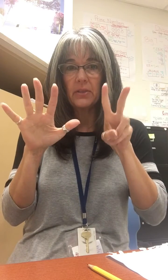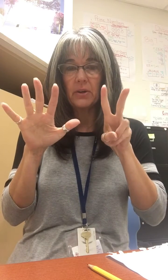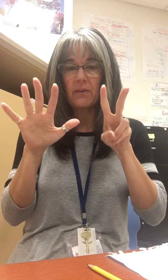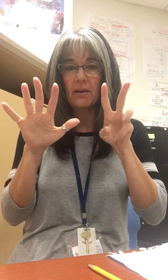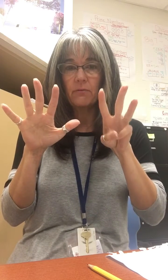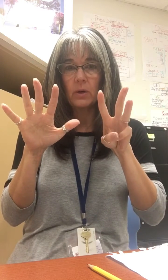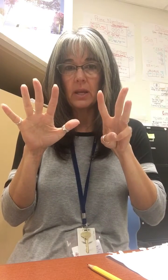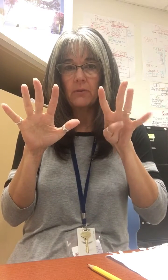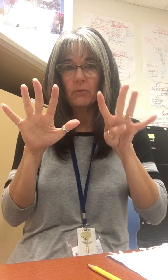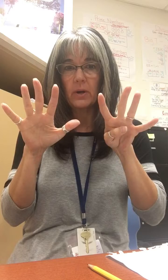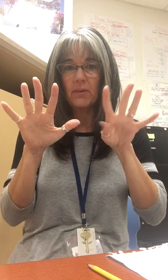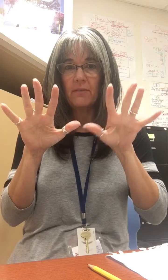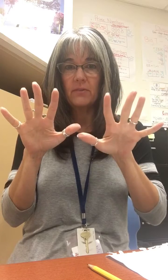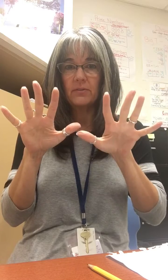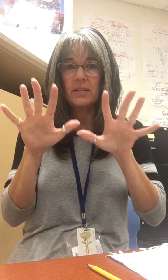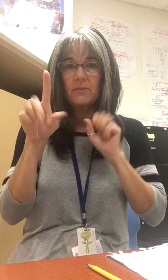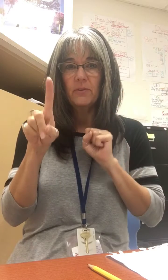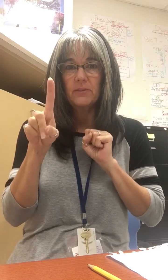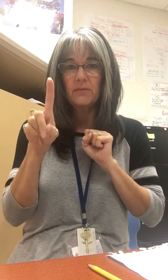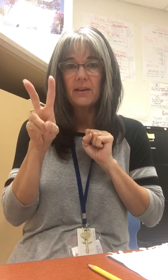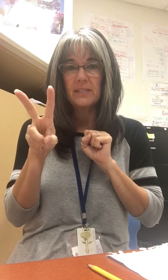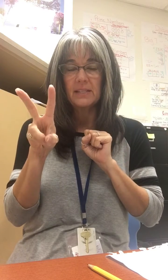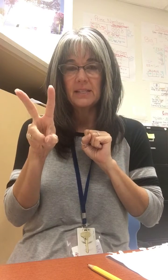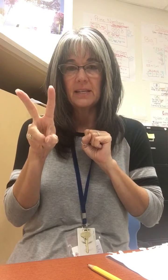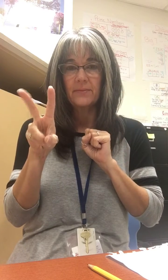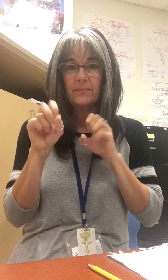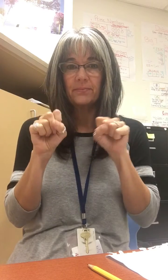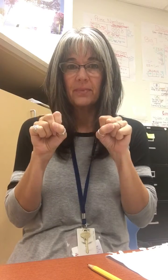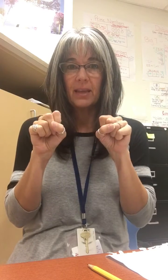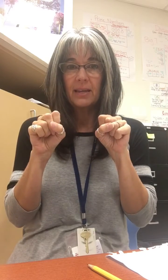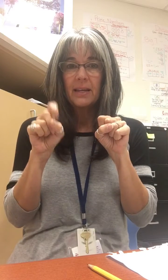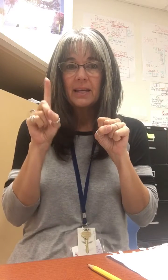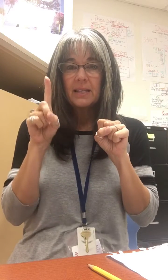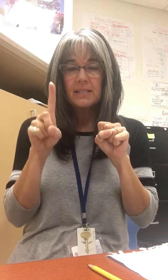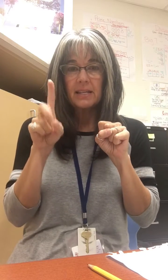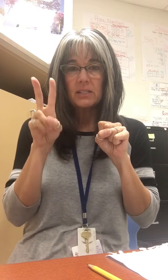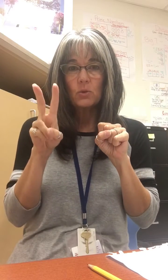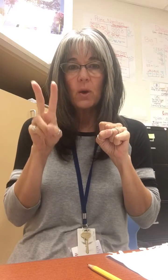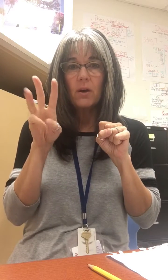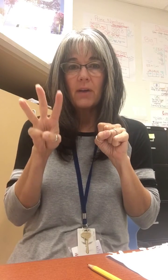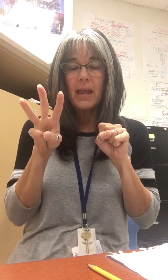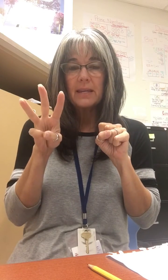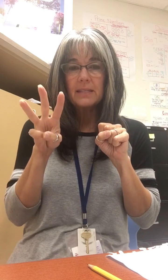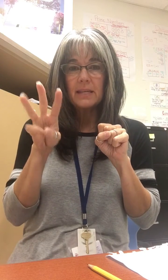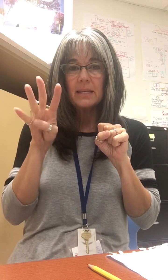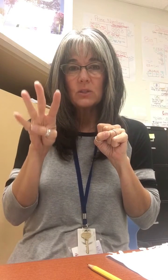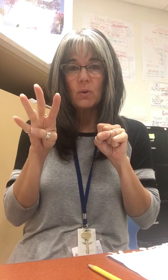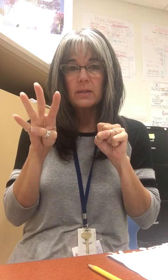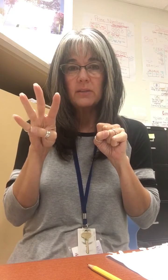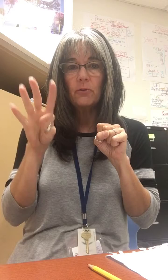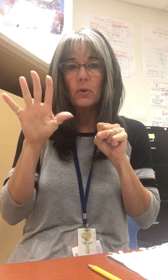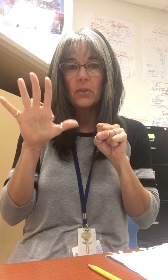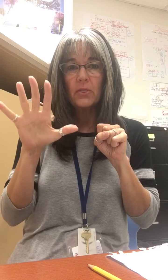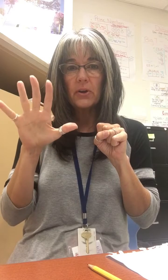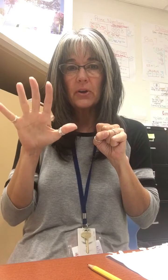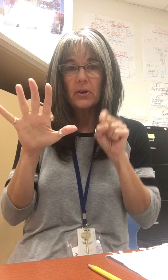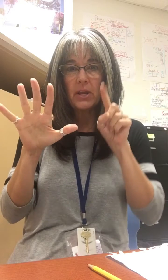35, 40, 45, 50, 55, 60. 6, 12, 18, 24, 30,